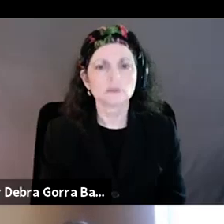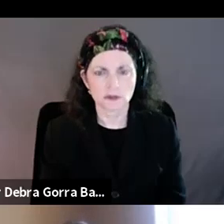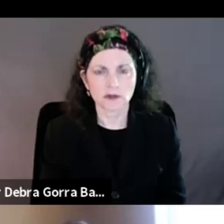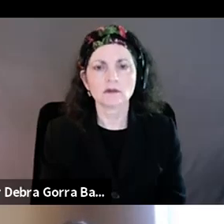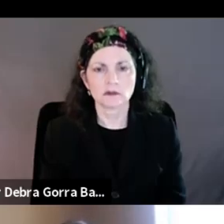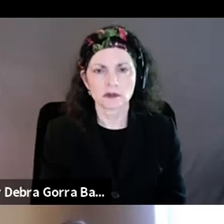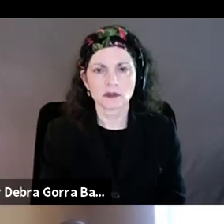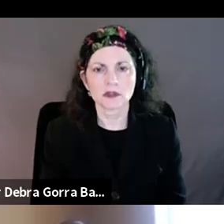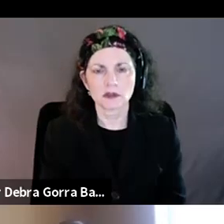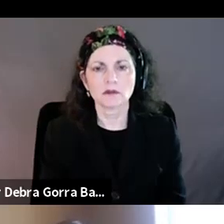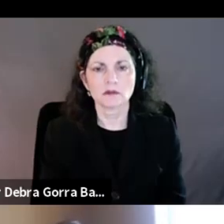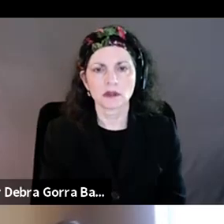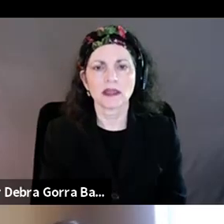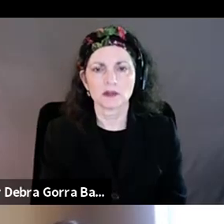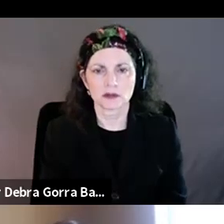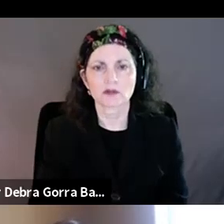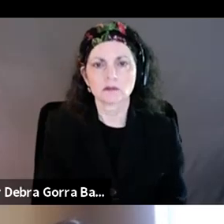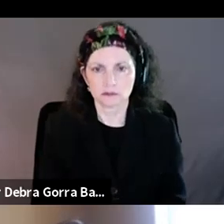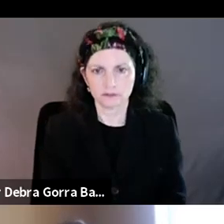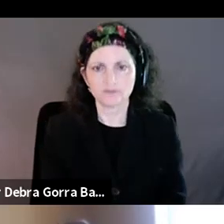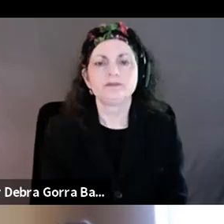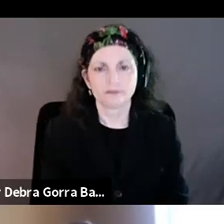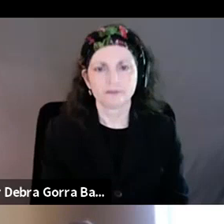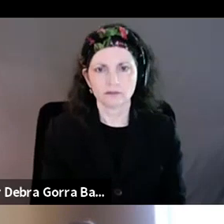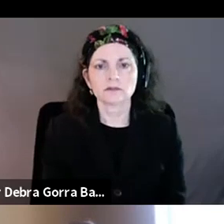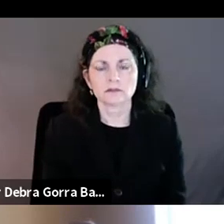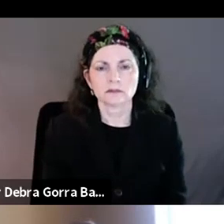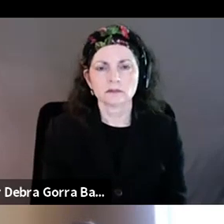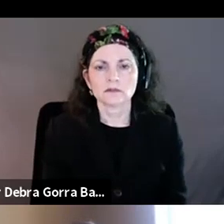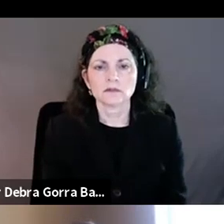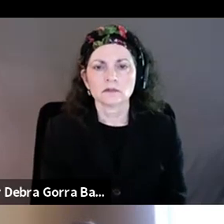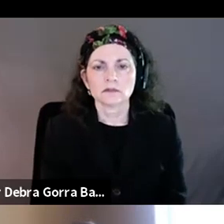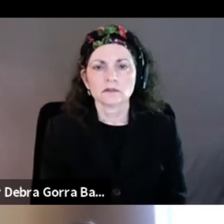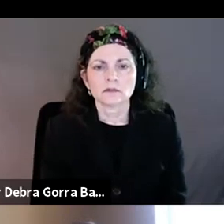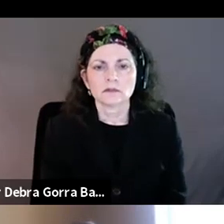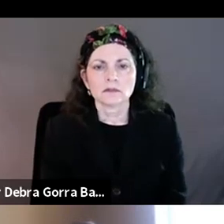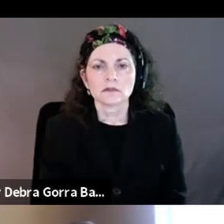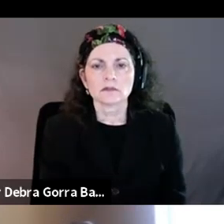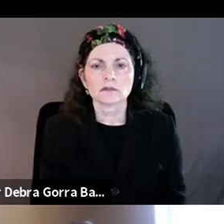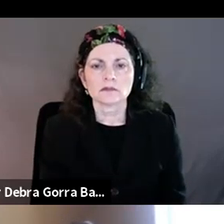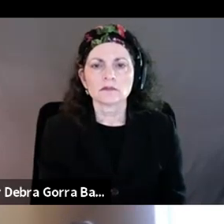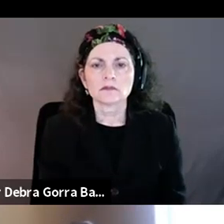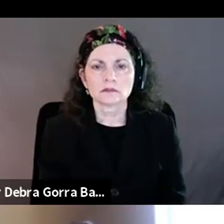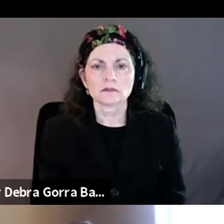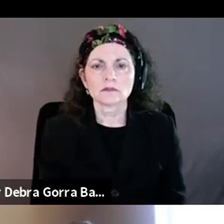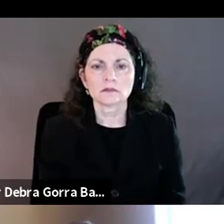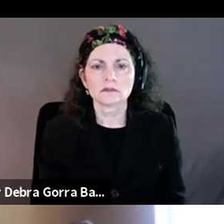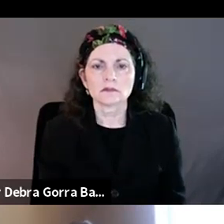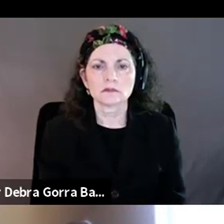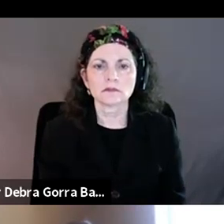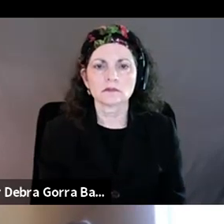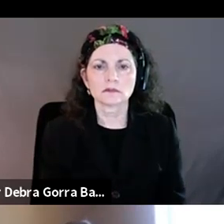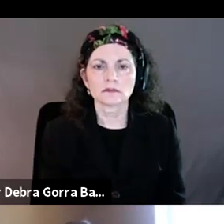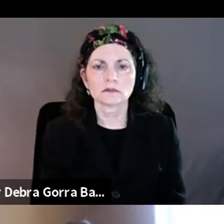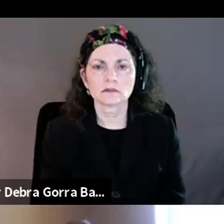dimensional layers and levels. And what does it really look like? And what do we imagine it should look like? Oftentimes